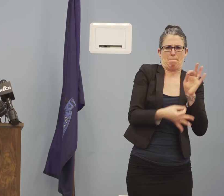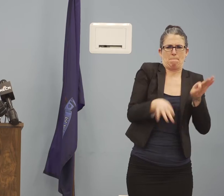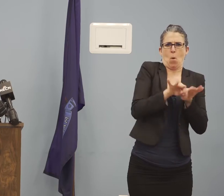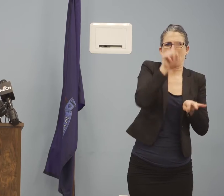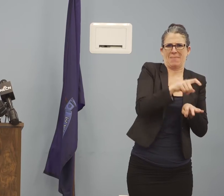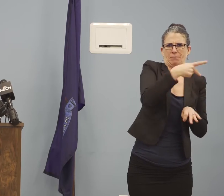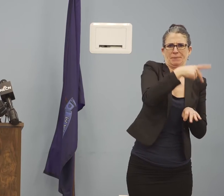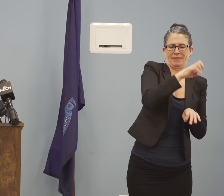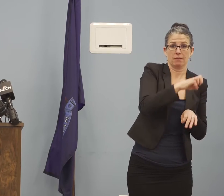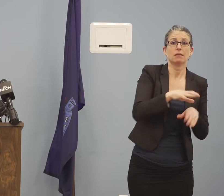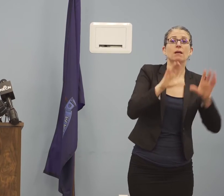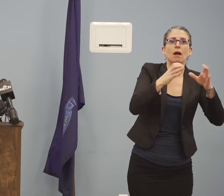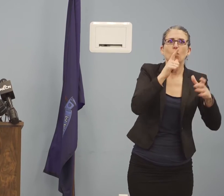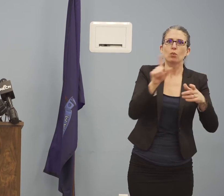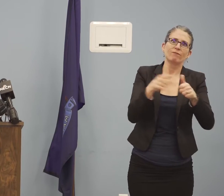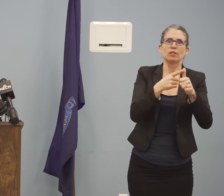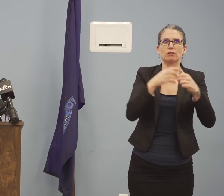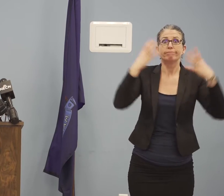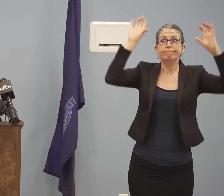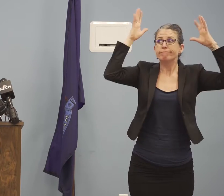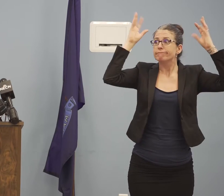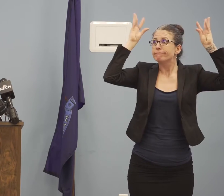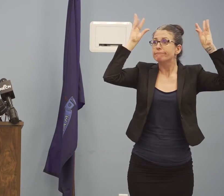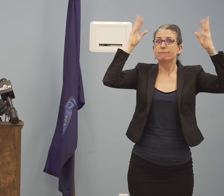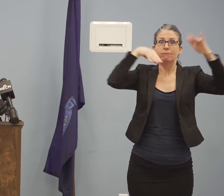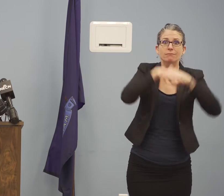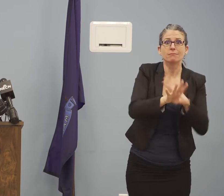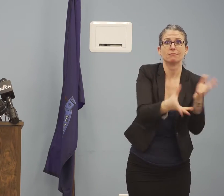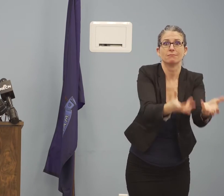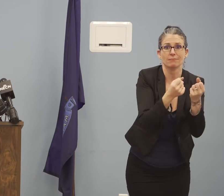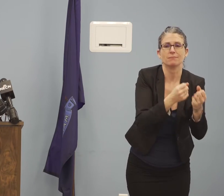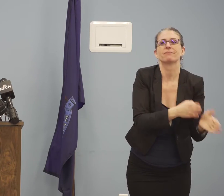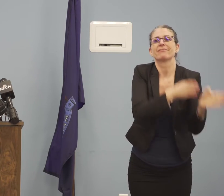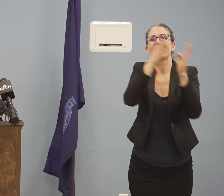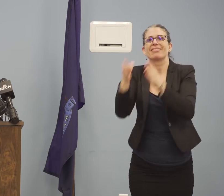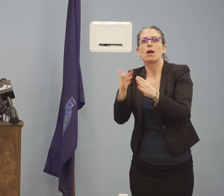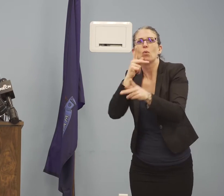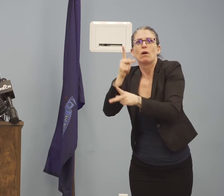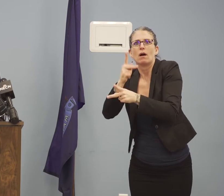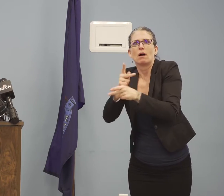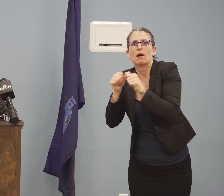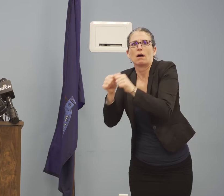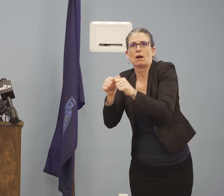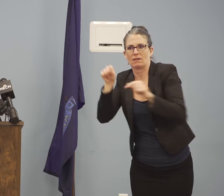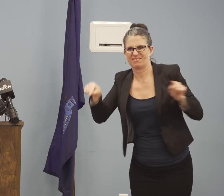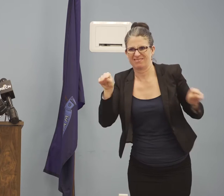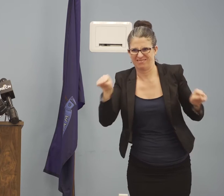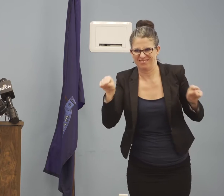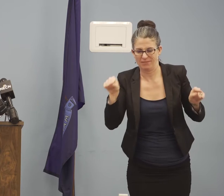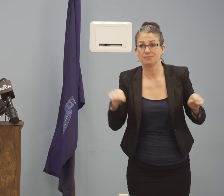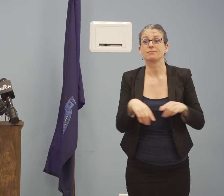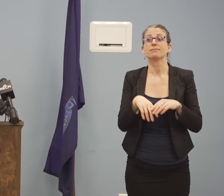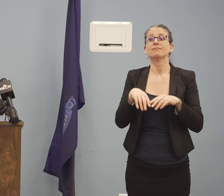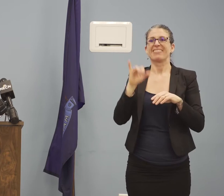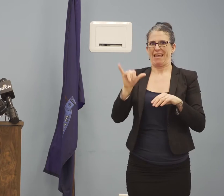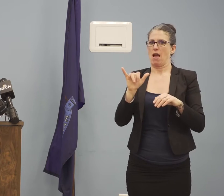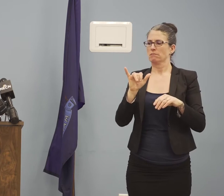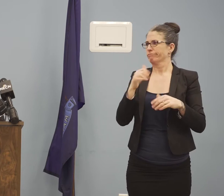other 50s or other 49 states. This shortage of protective equipment has been a challenge and a concern from day one.